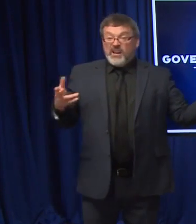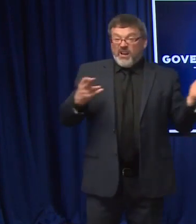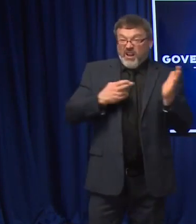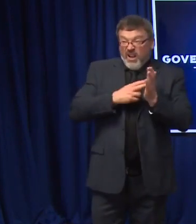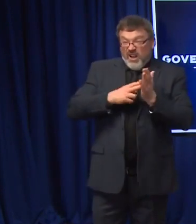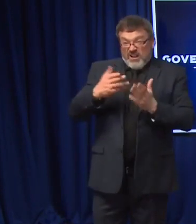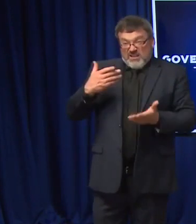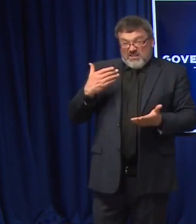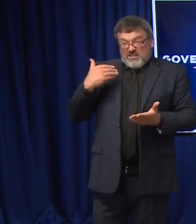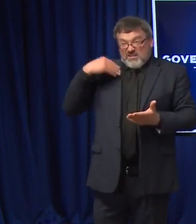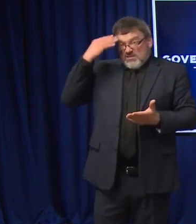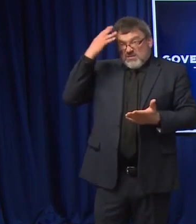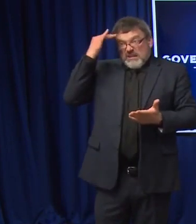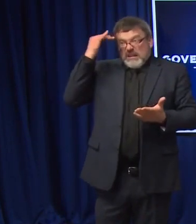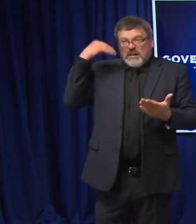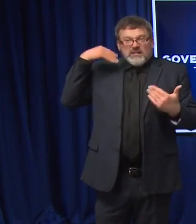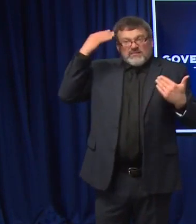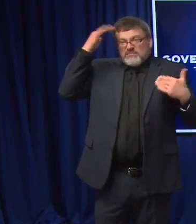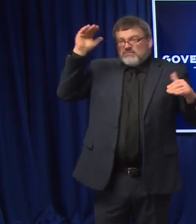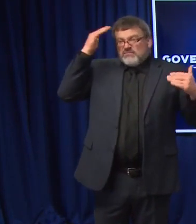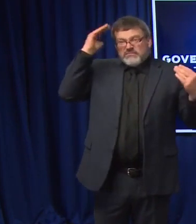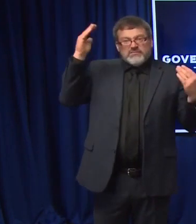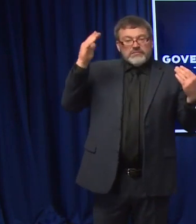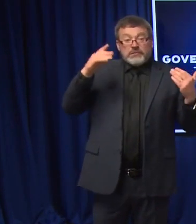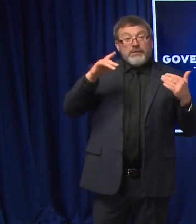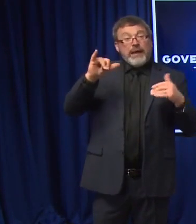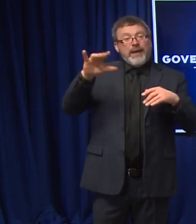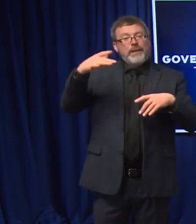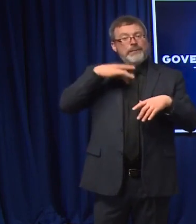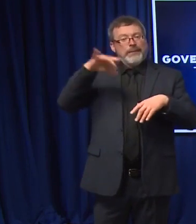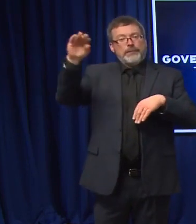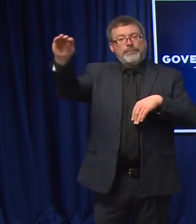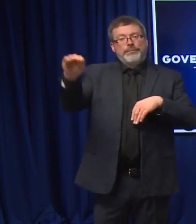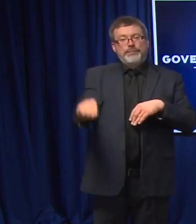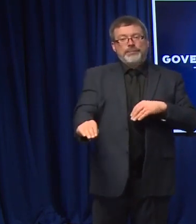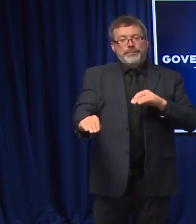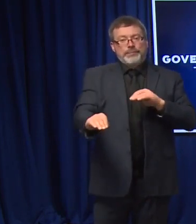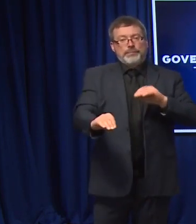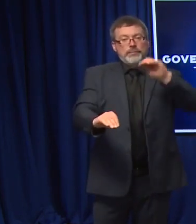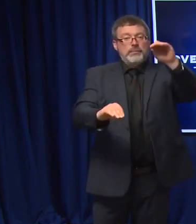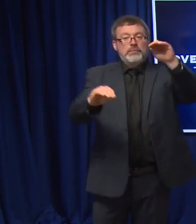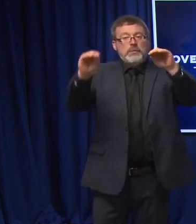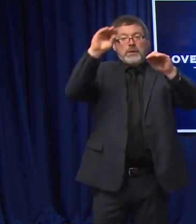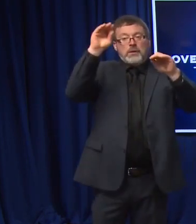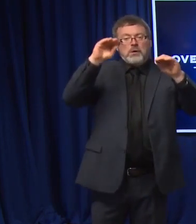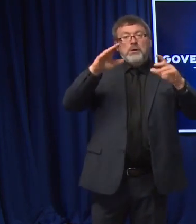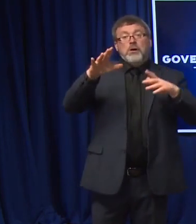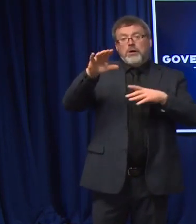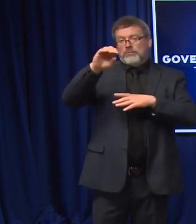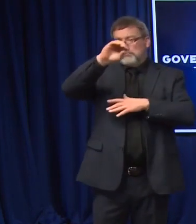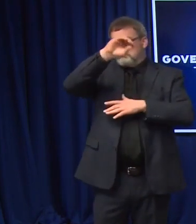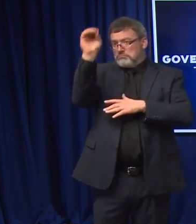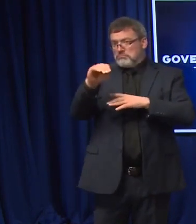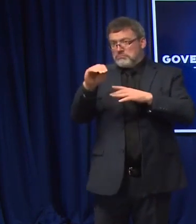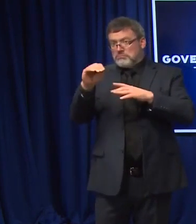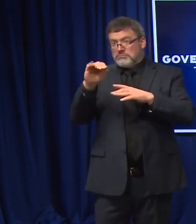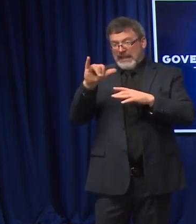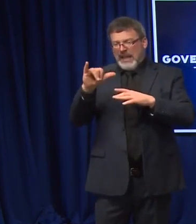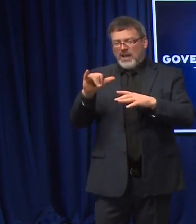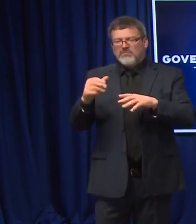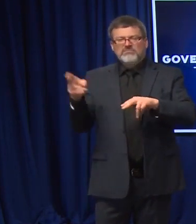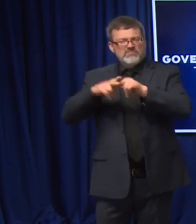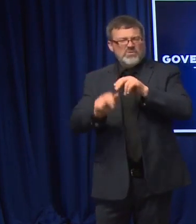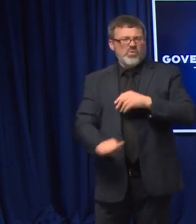can say is that the test positivity numbers have gone up pretty much in all areas of the state, but I don't know specifically